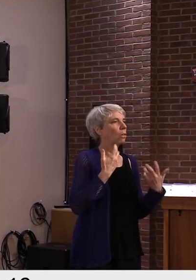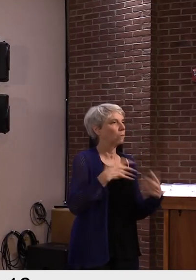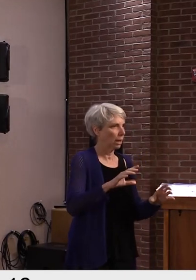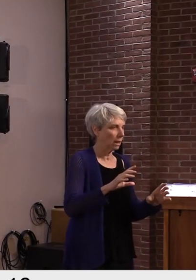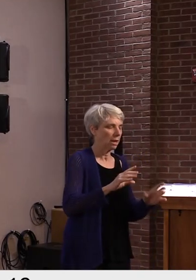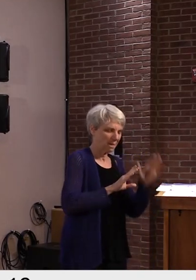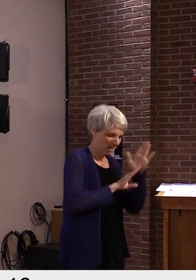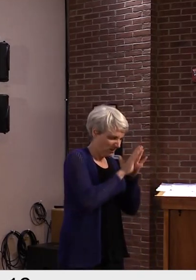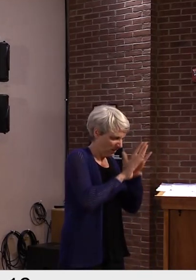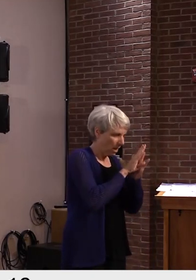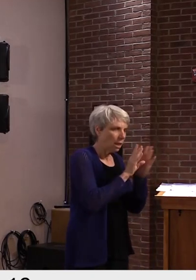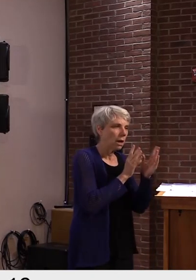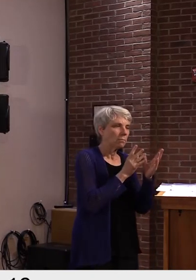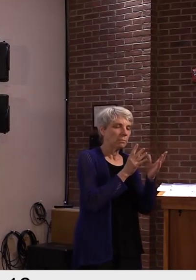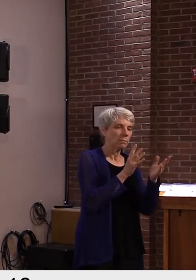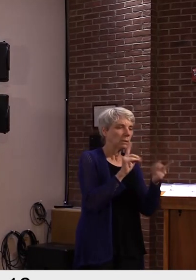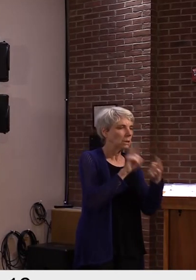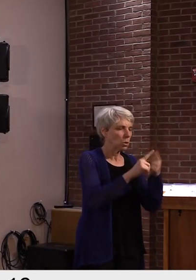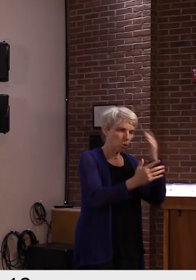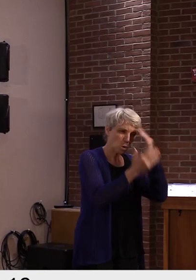Great, thank you. Governor,